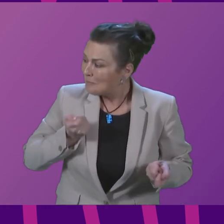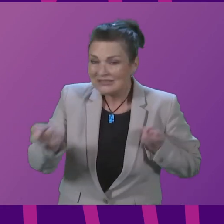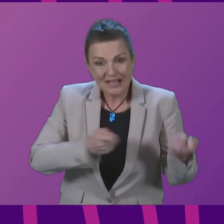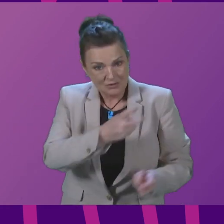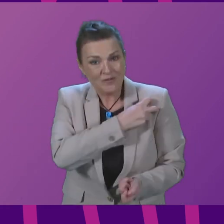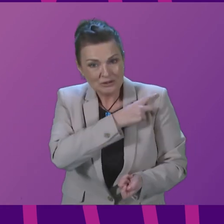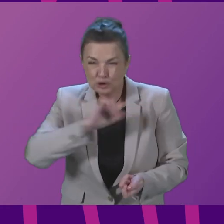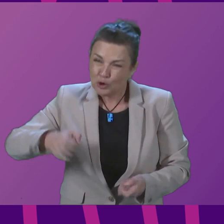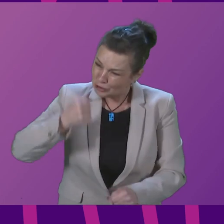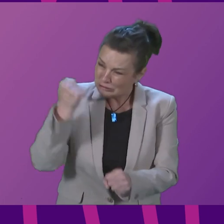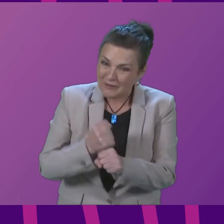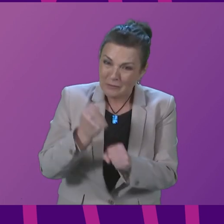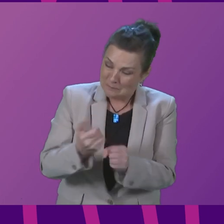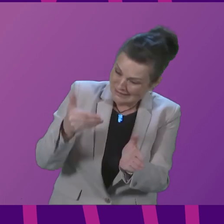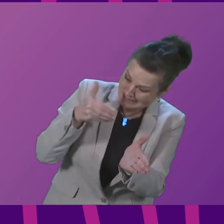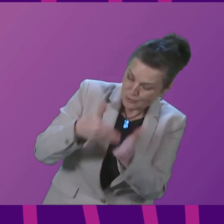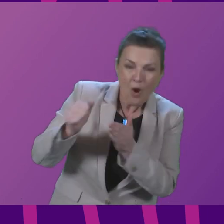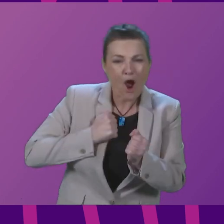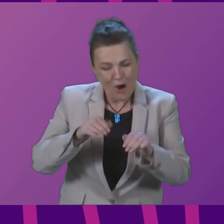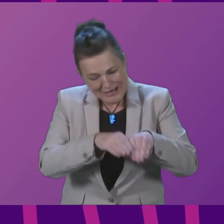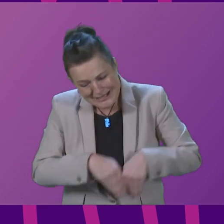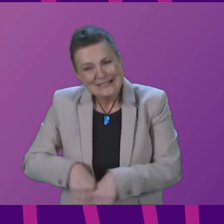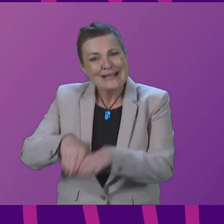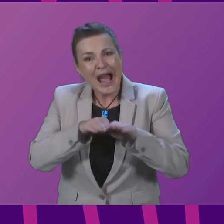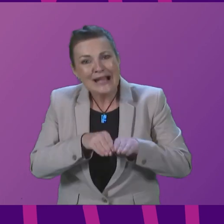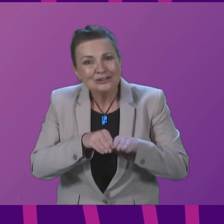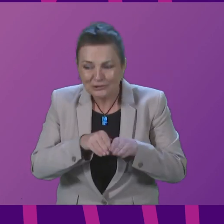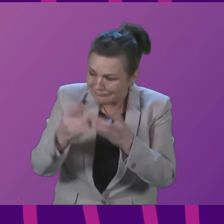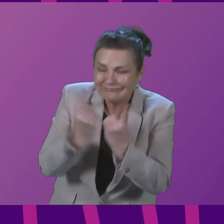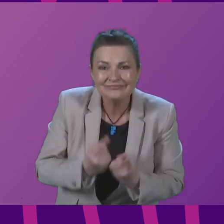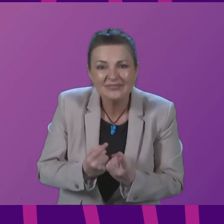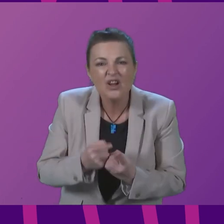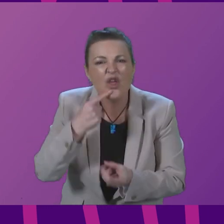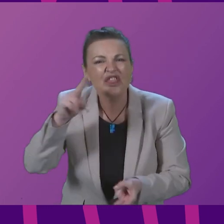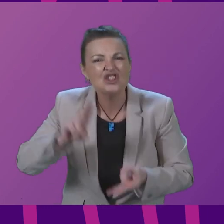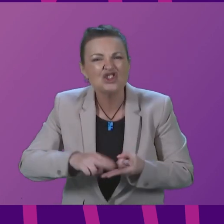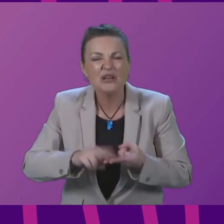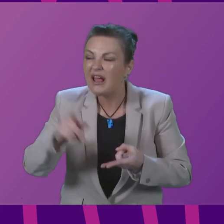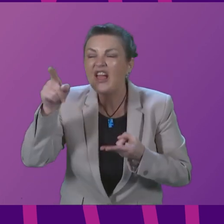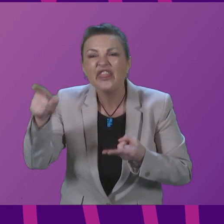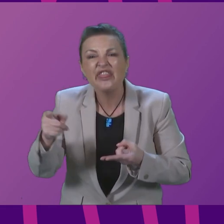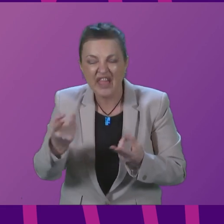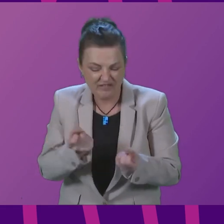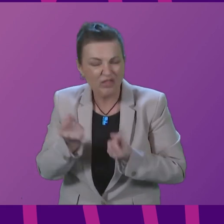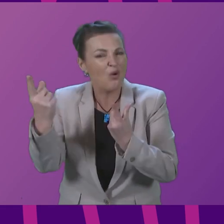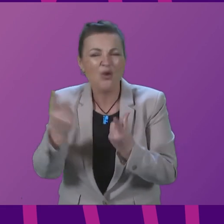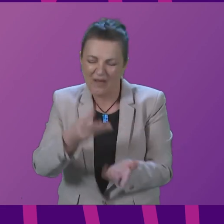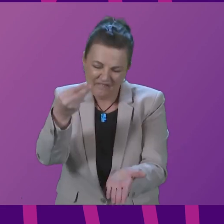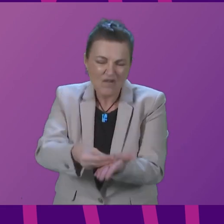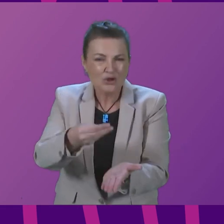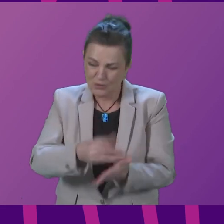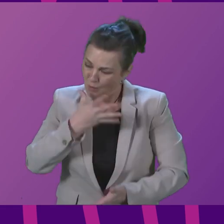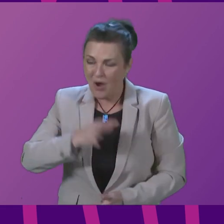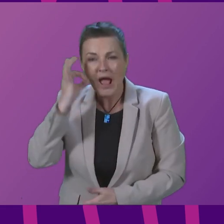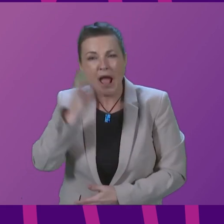Government has sold these national assets on the cheap. They have thrown away a fortune. So can I ask the First